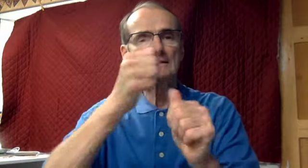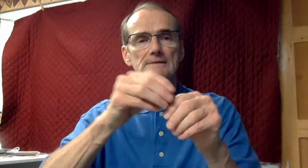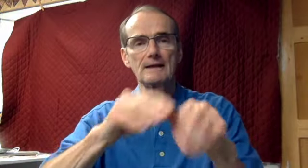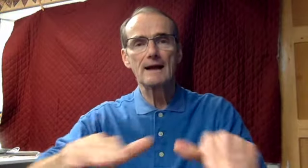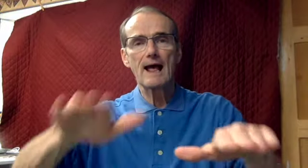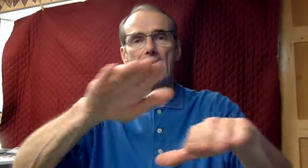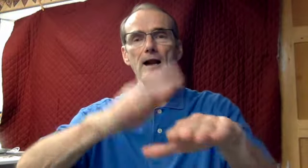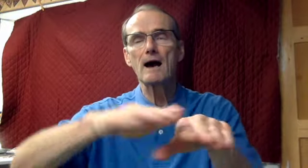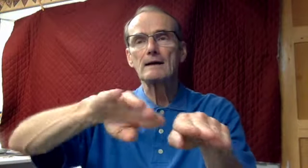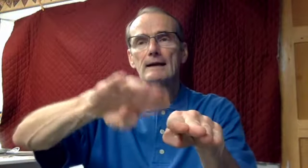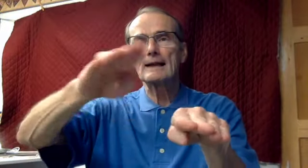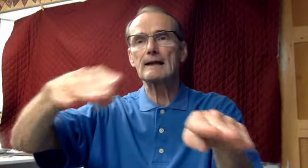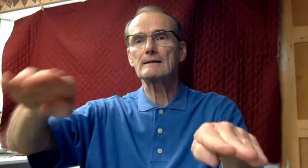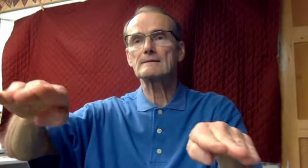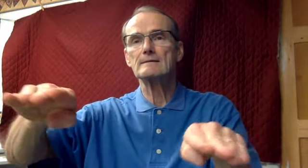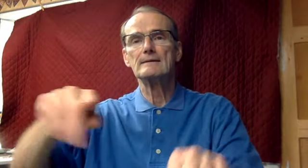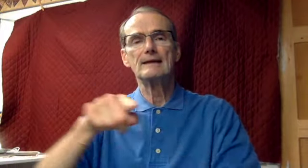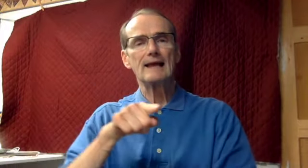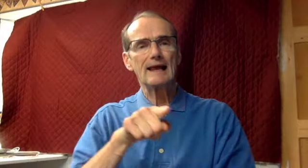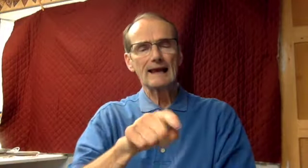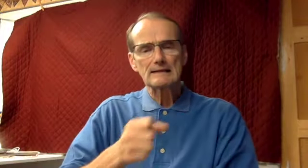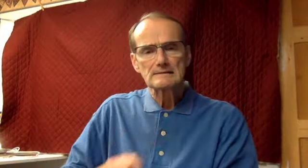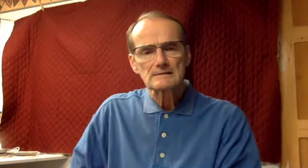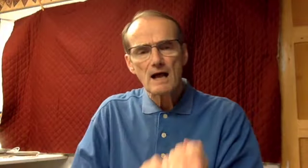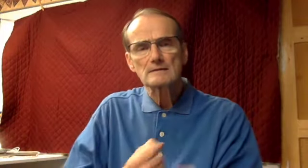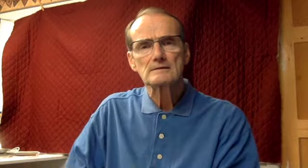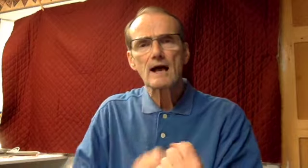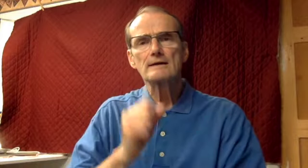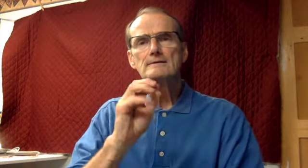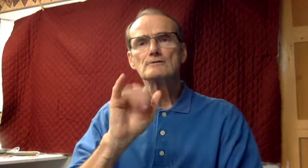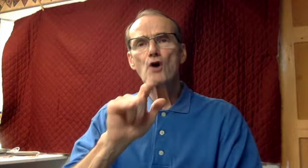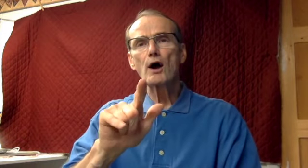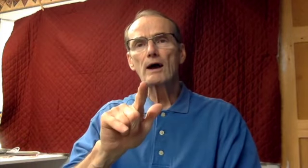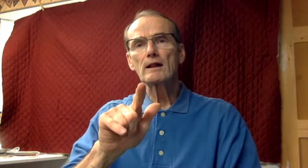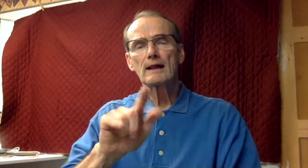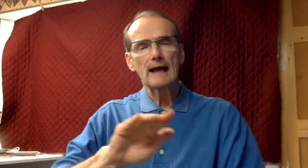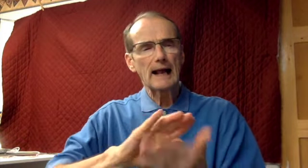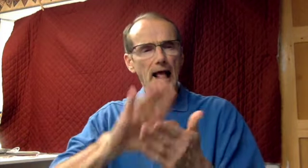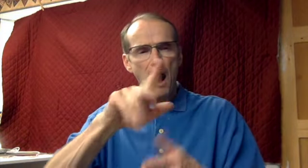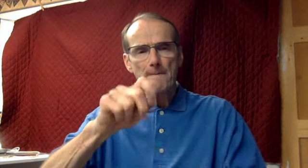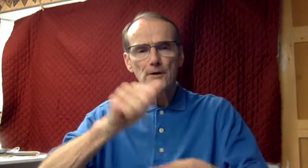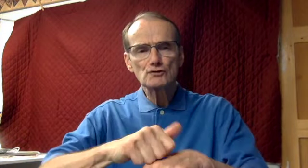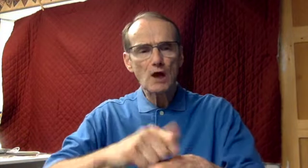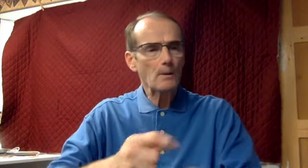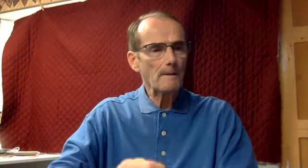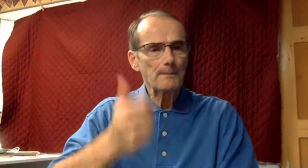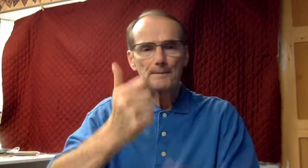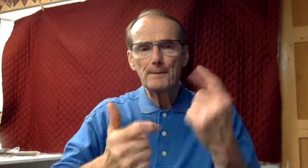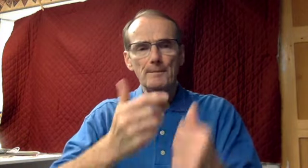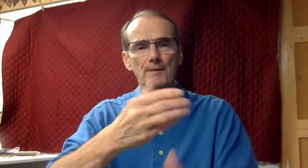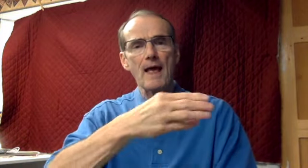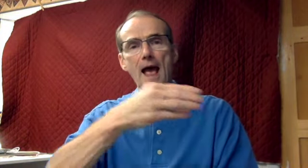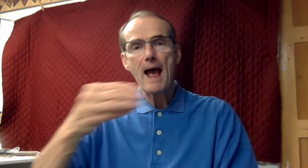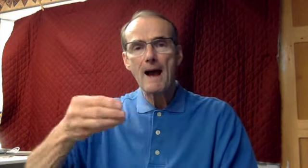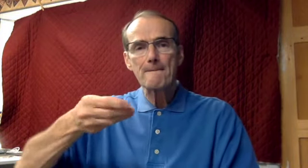my friend my a vineyard on a fertile hillside he spaded it cleared it of stones